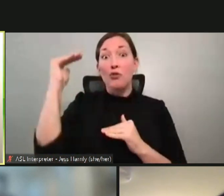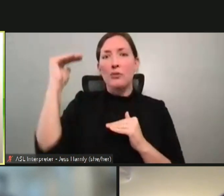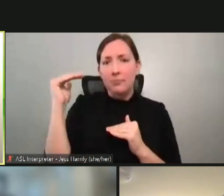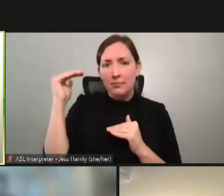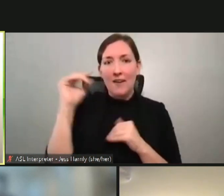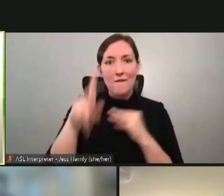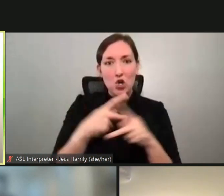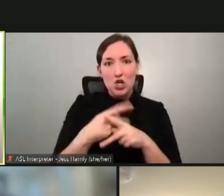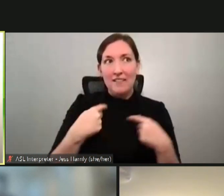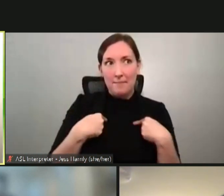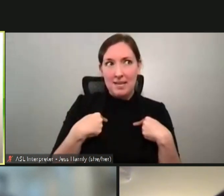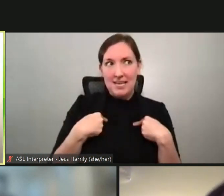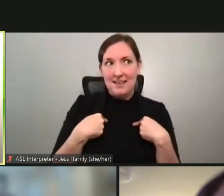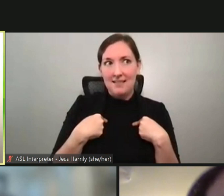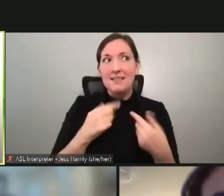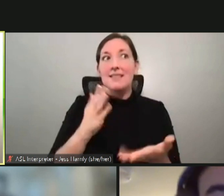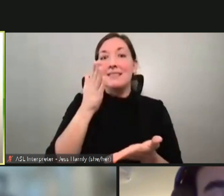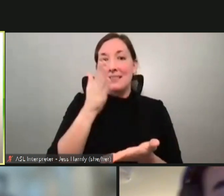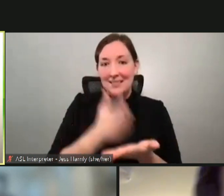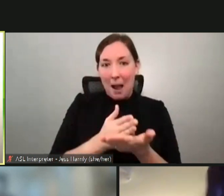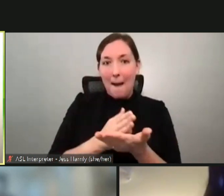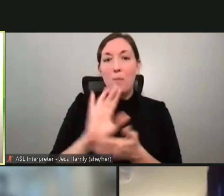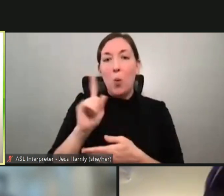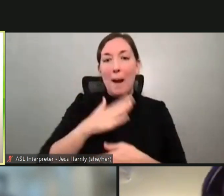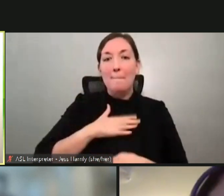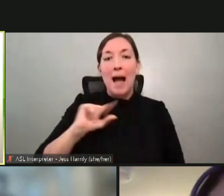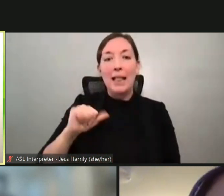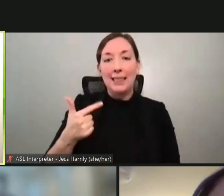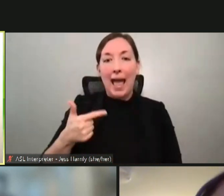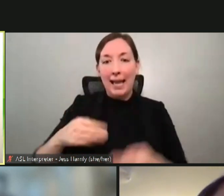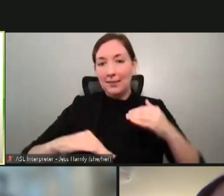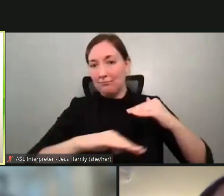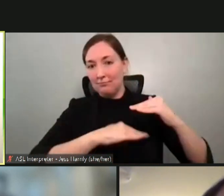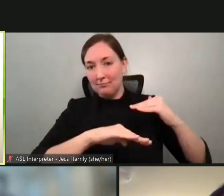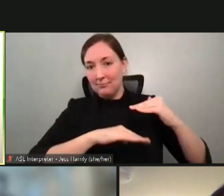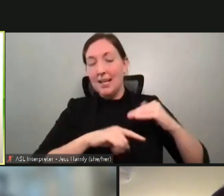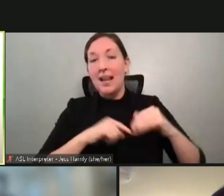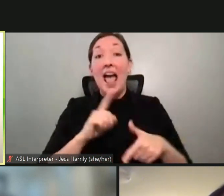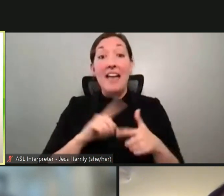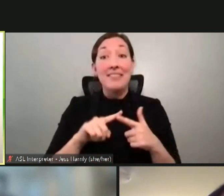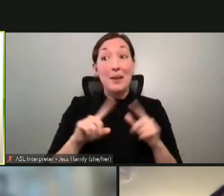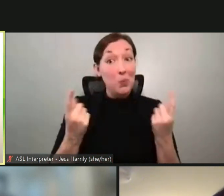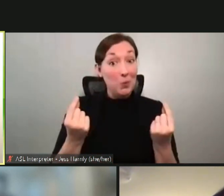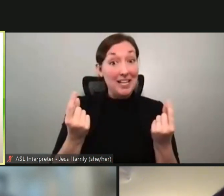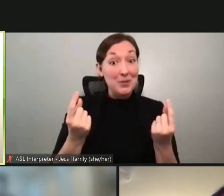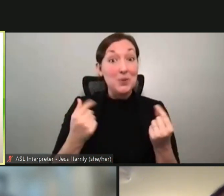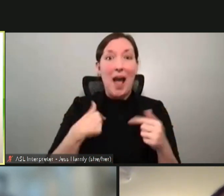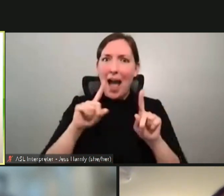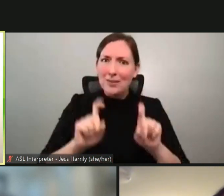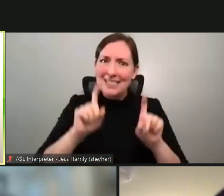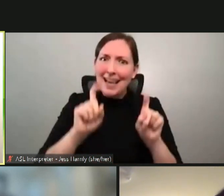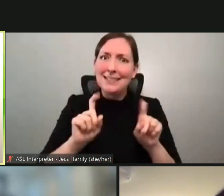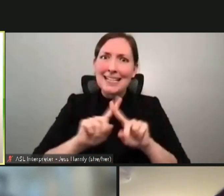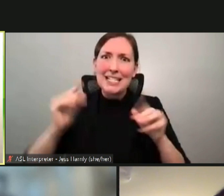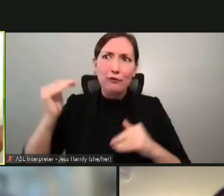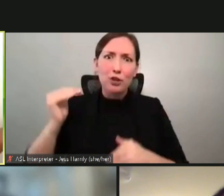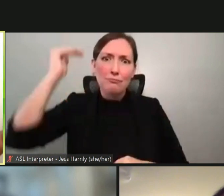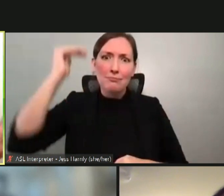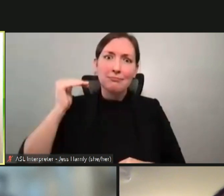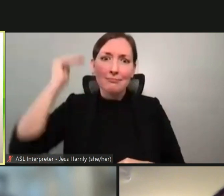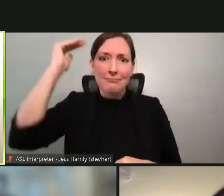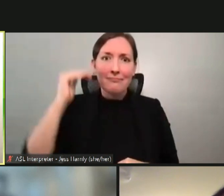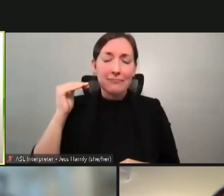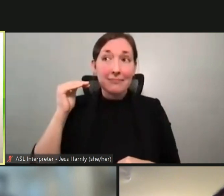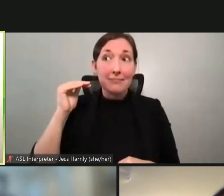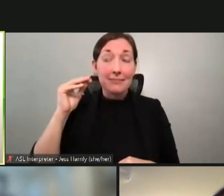Dwayne that stops basically where the leg stops. And what that did was I was testing whether six